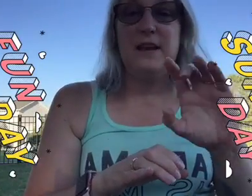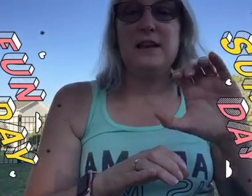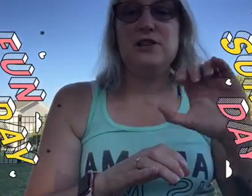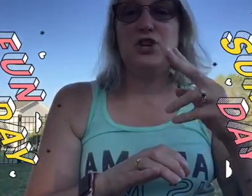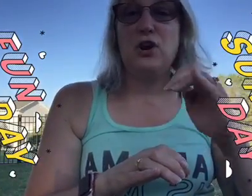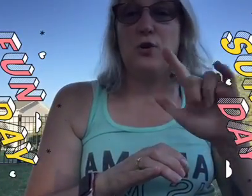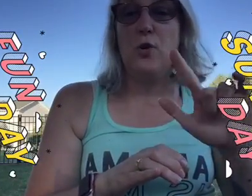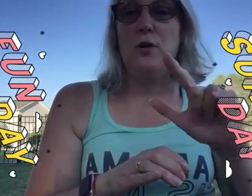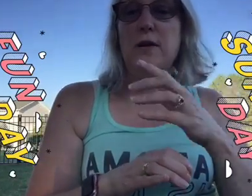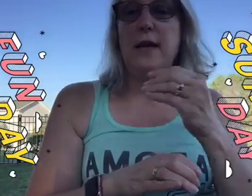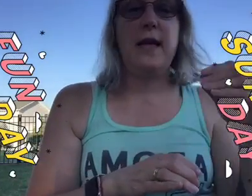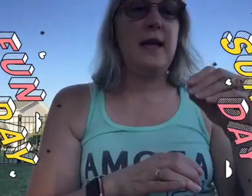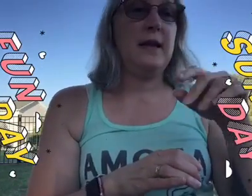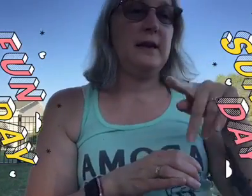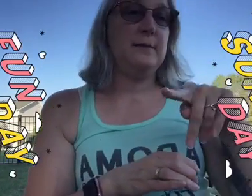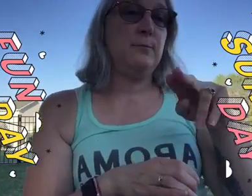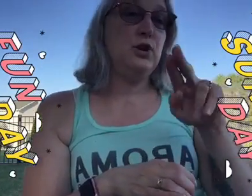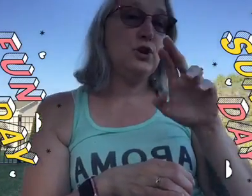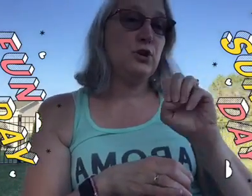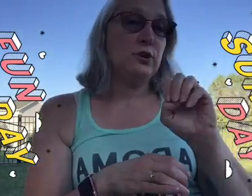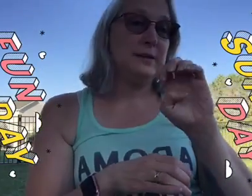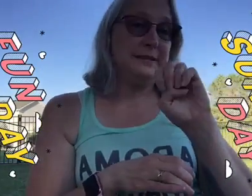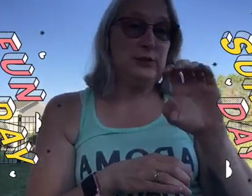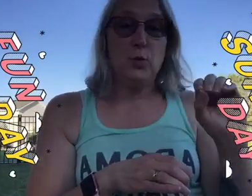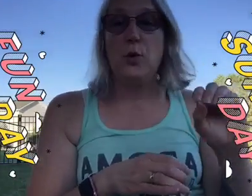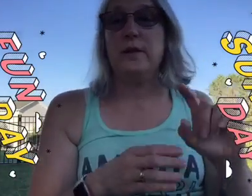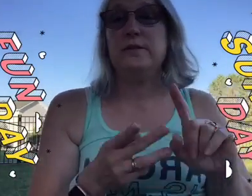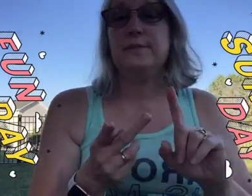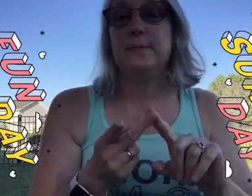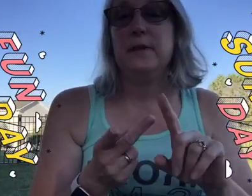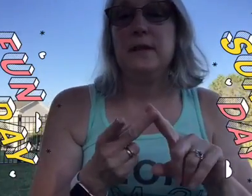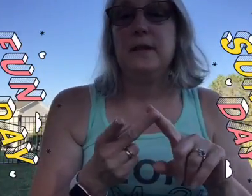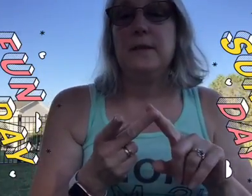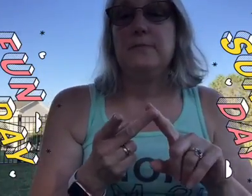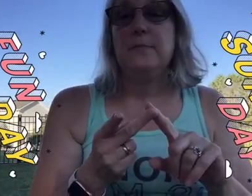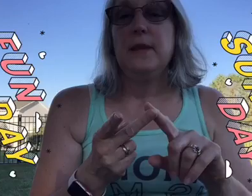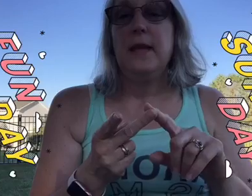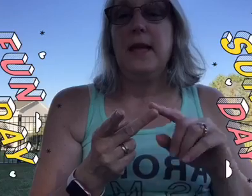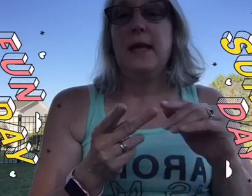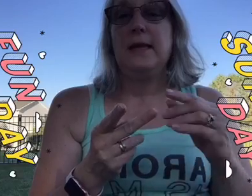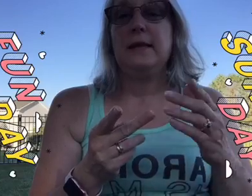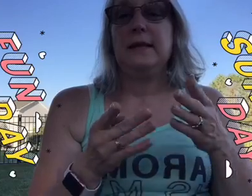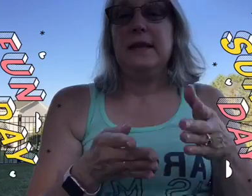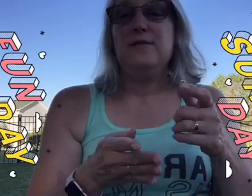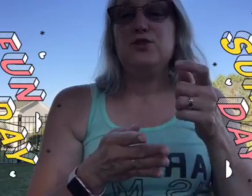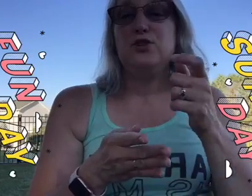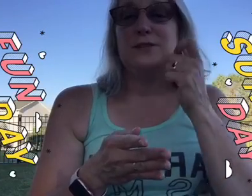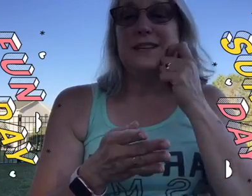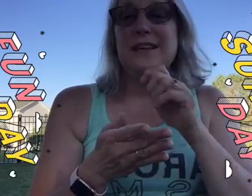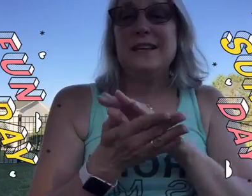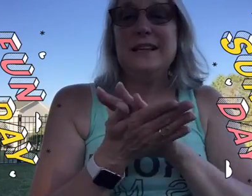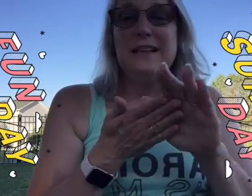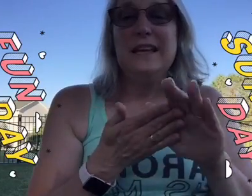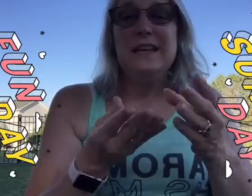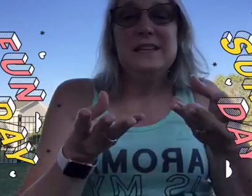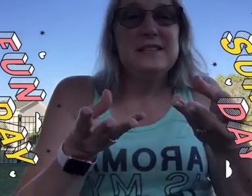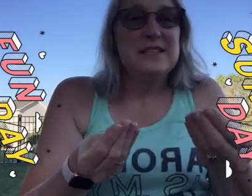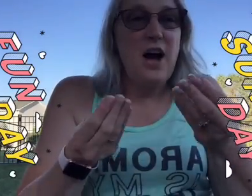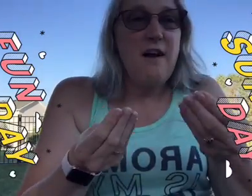charcoal and pure essential oils it leaves your skin clean soft